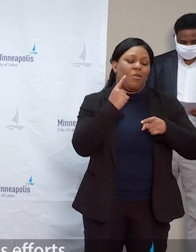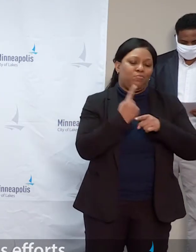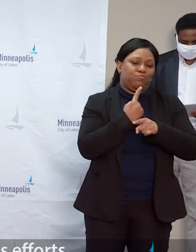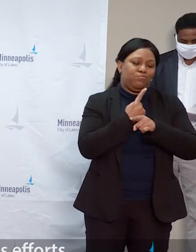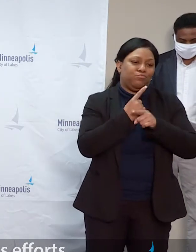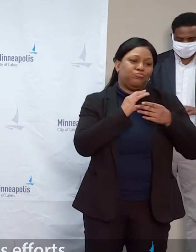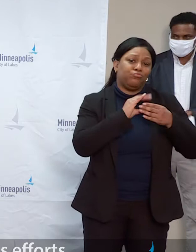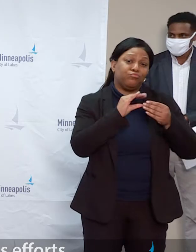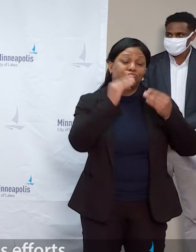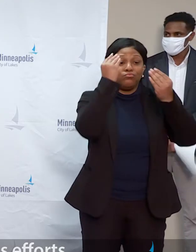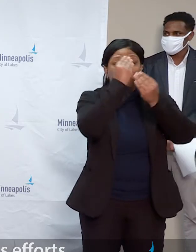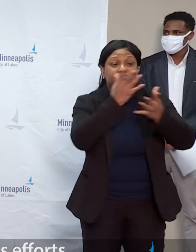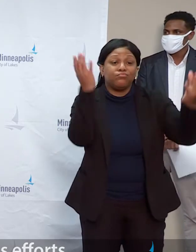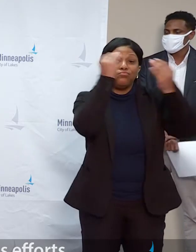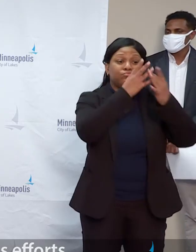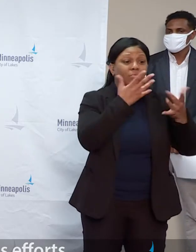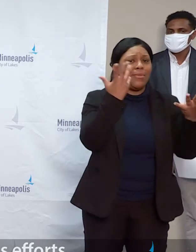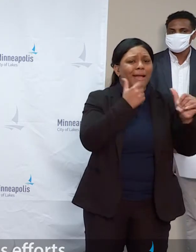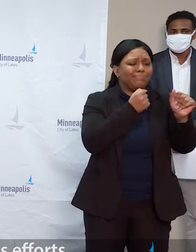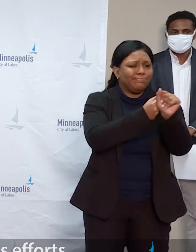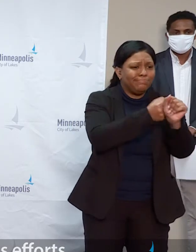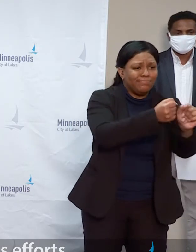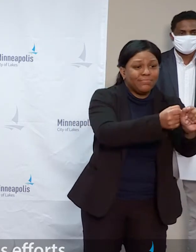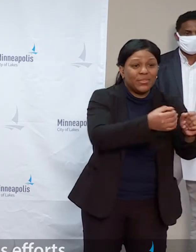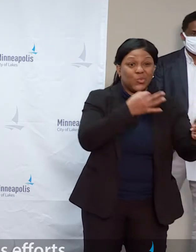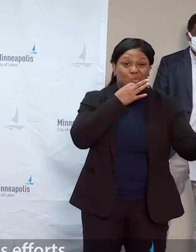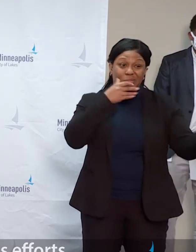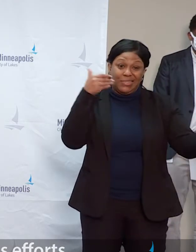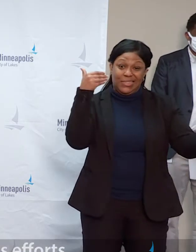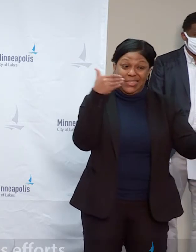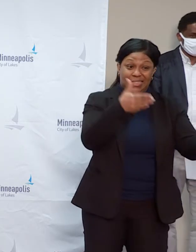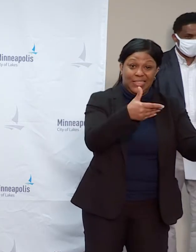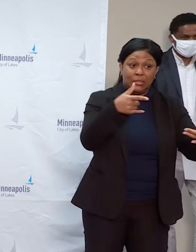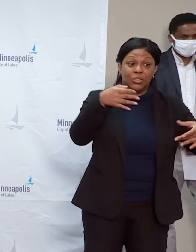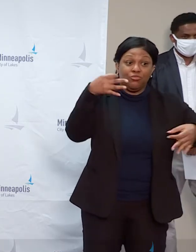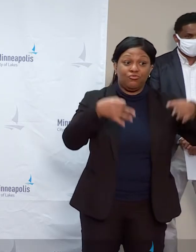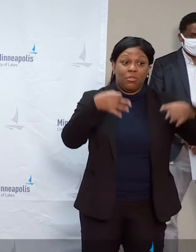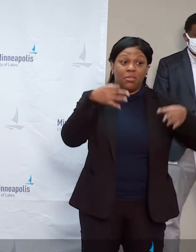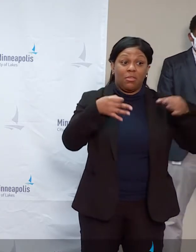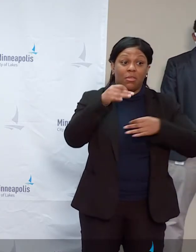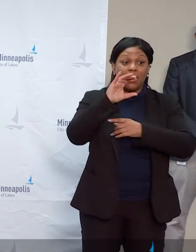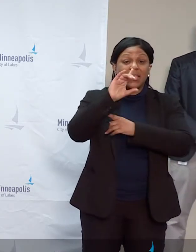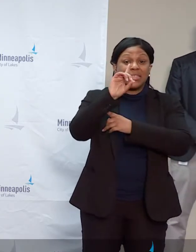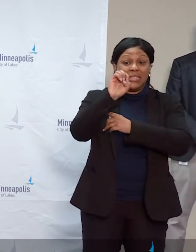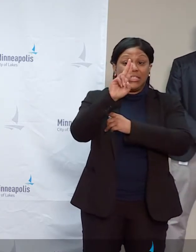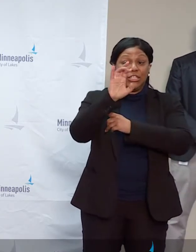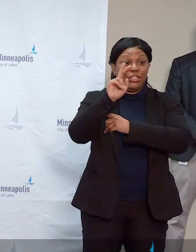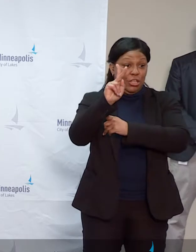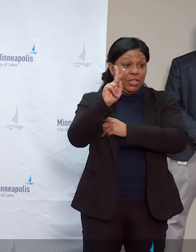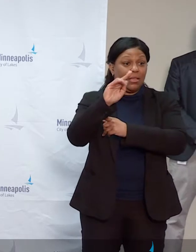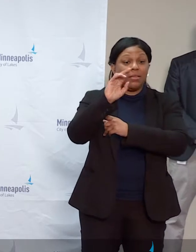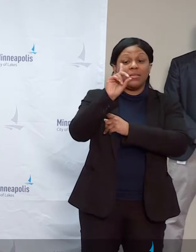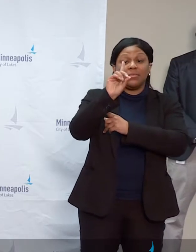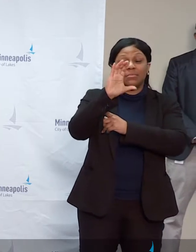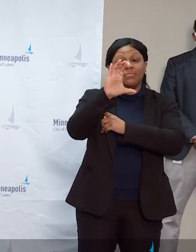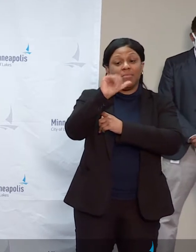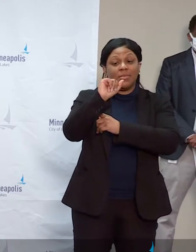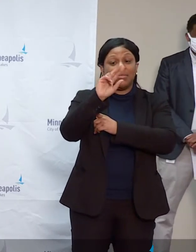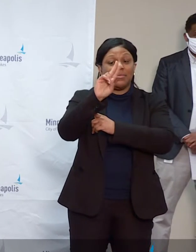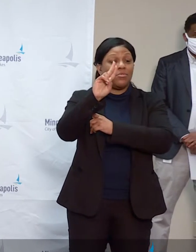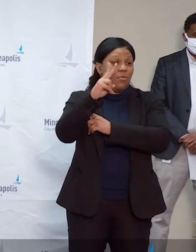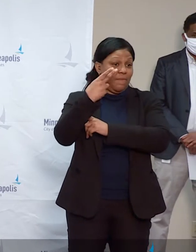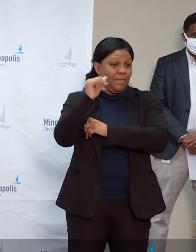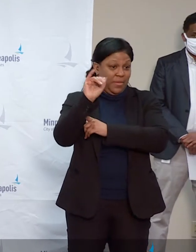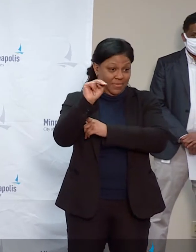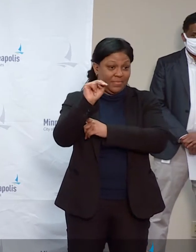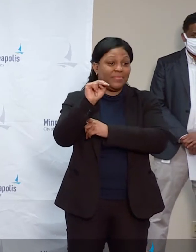into the trial of Derek Chauvin. Those briefings will get more and more regular with respect to safety and security and general preparations for the